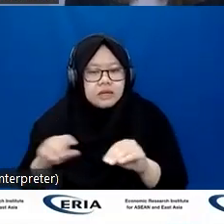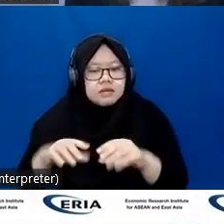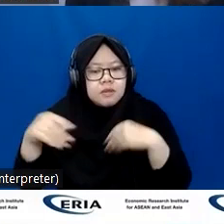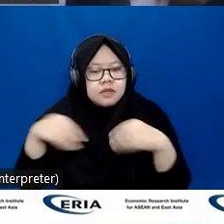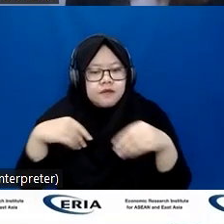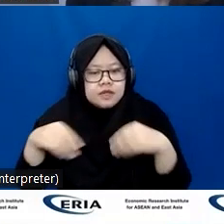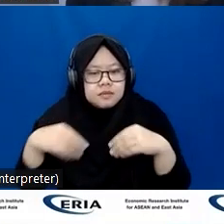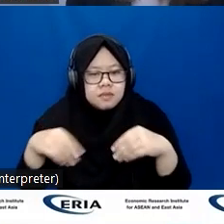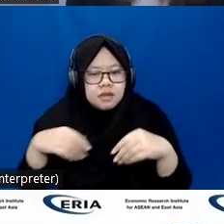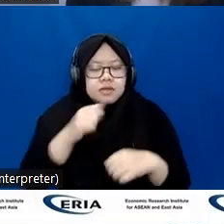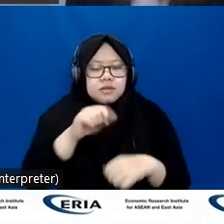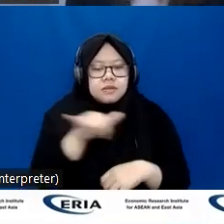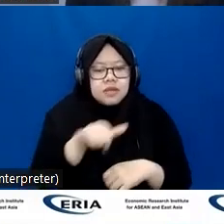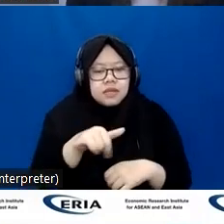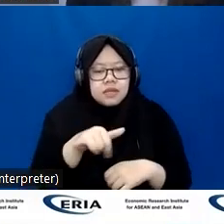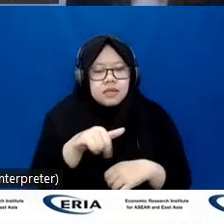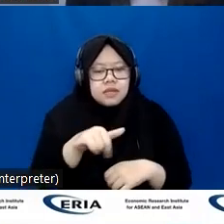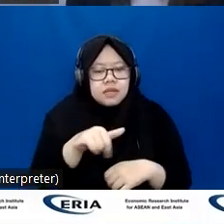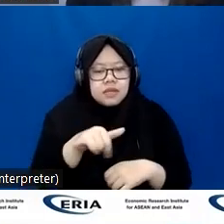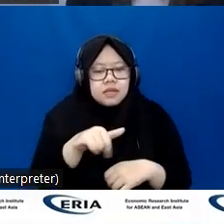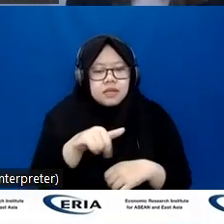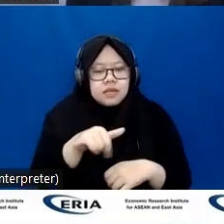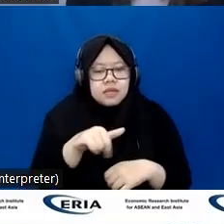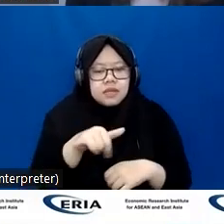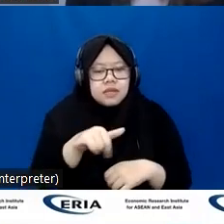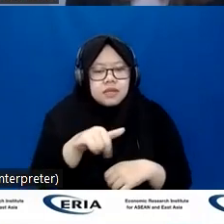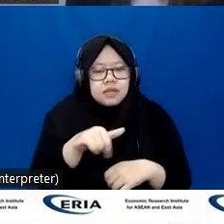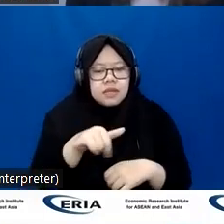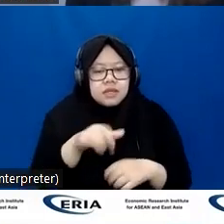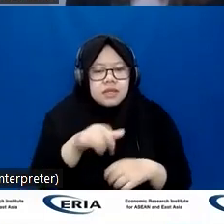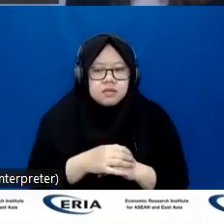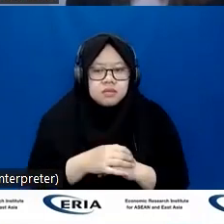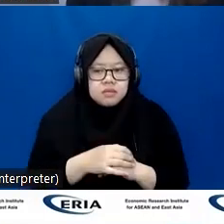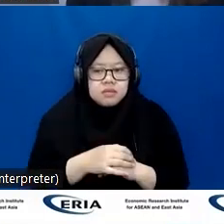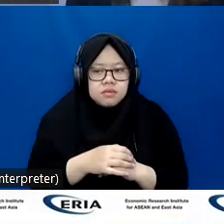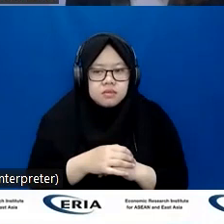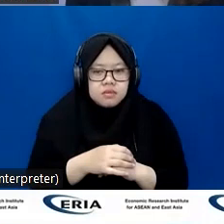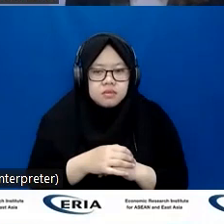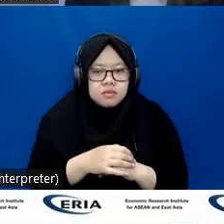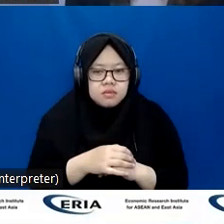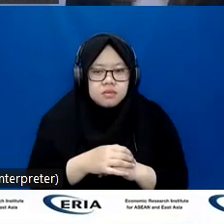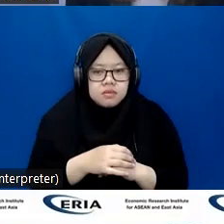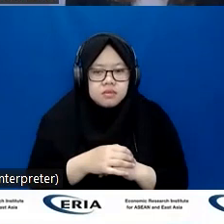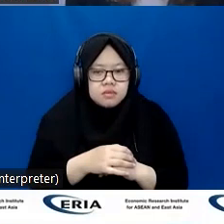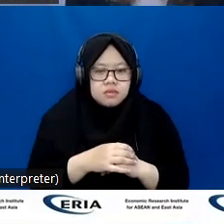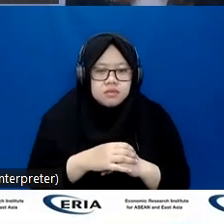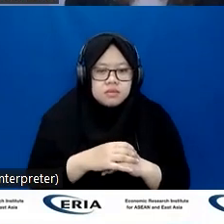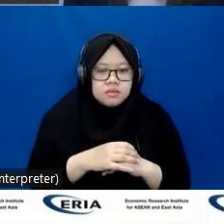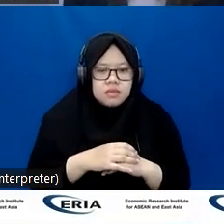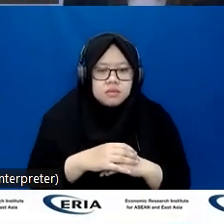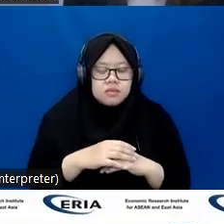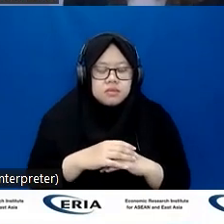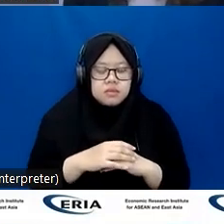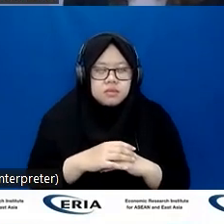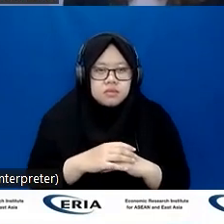interesting thing with the digital gig economy is that there's no educational or professional prerequisites. But there is a, again, a